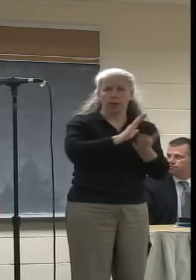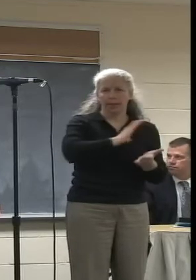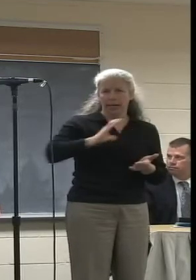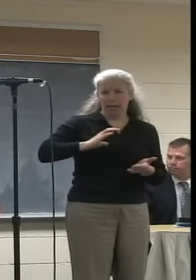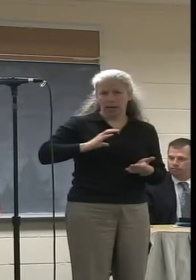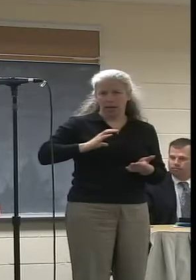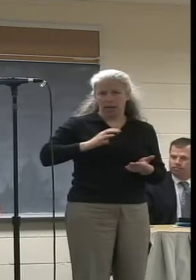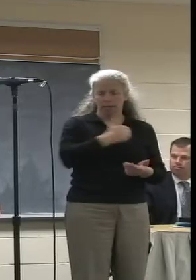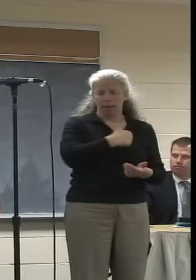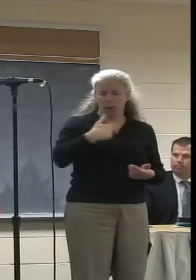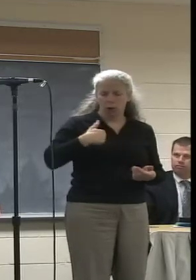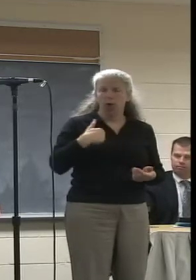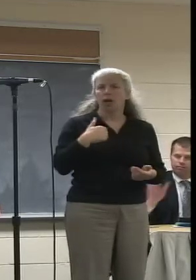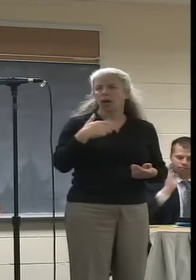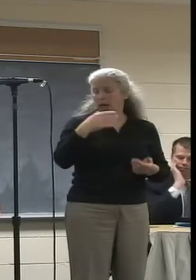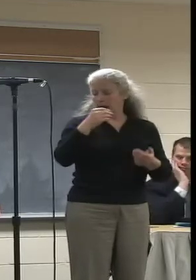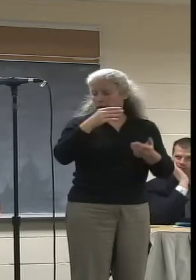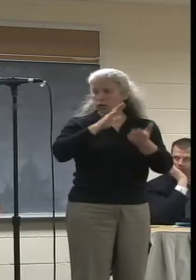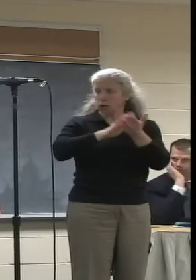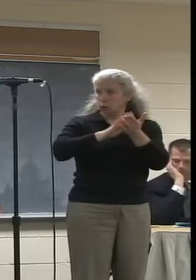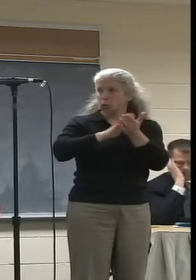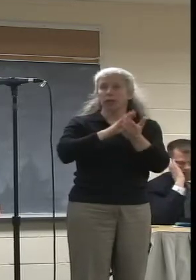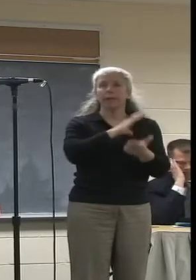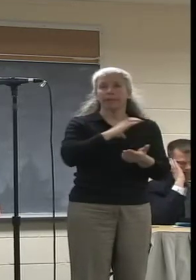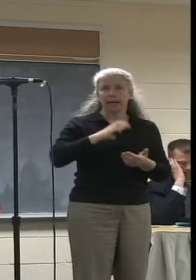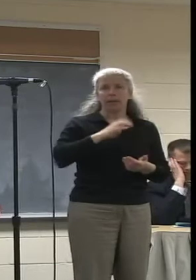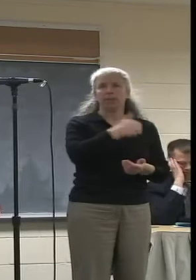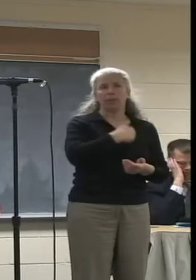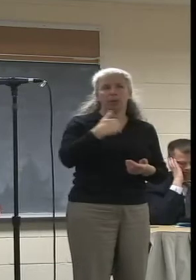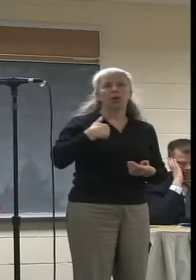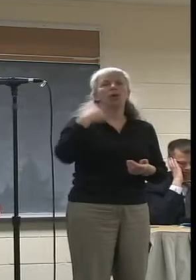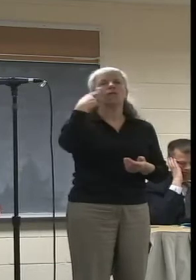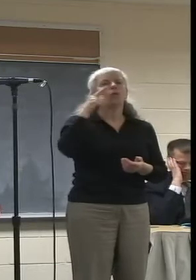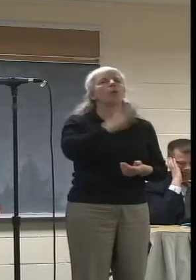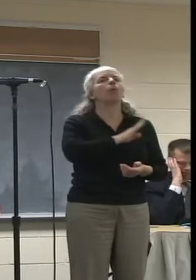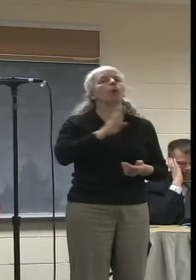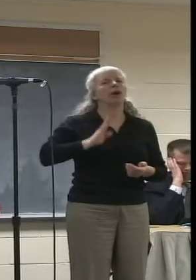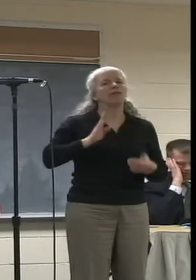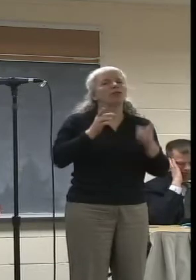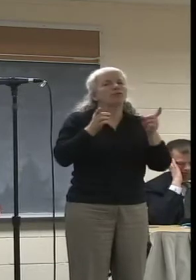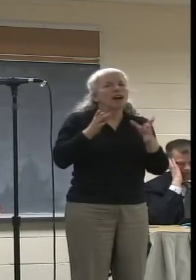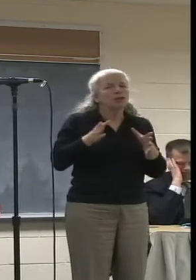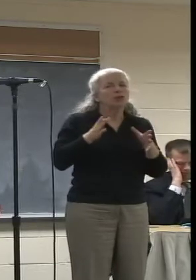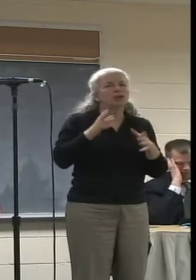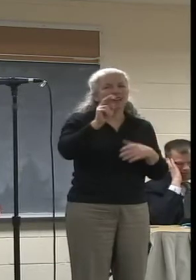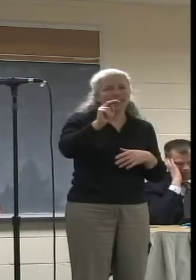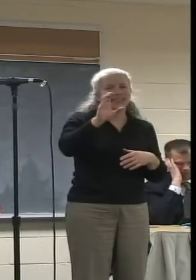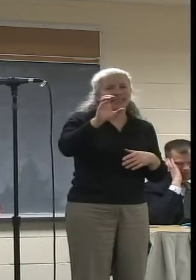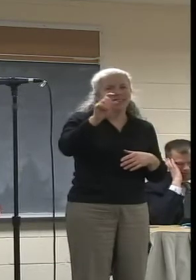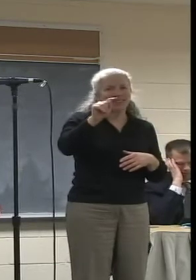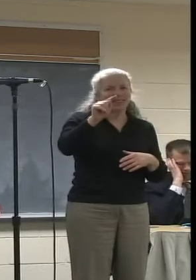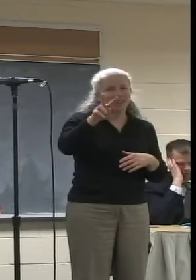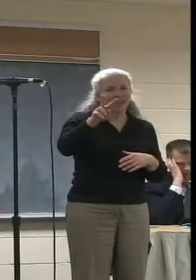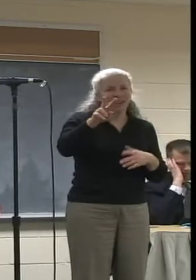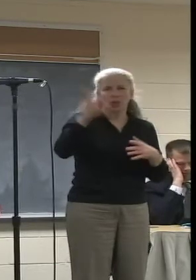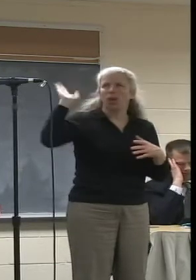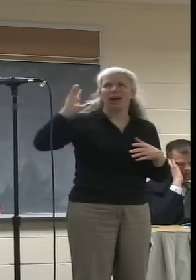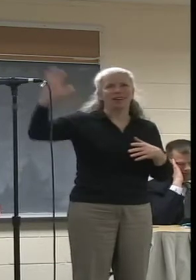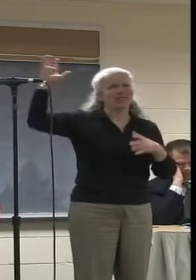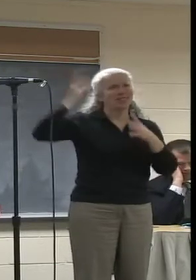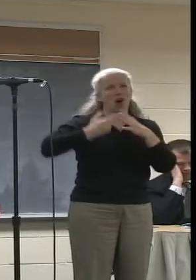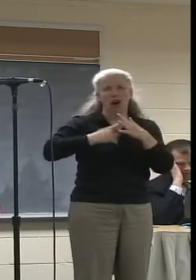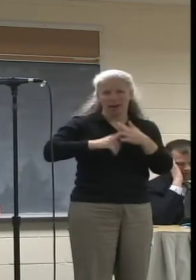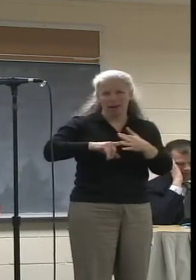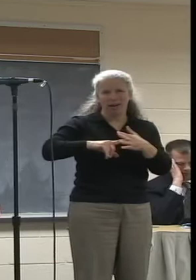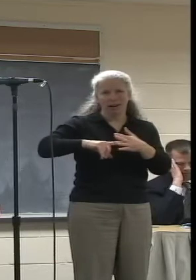committee member of the board of directors of NCTV. And so I feel like I've seen it from its beginning and